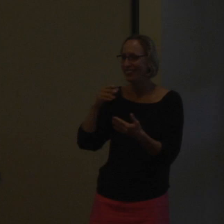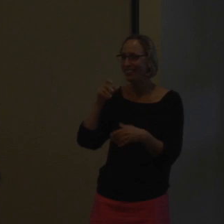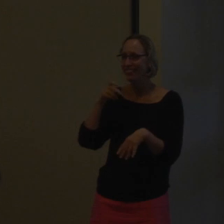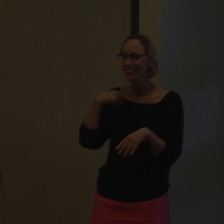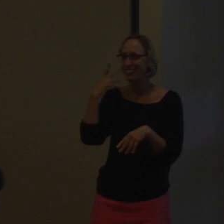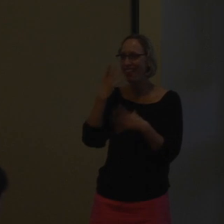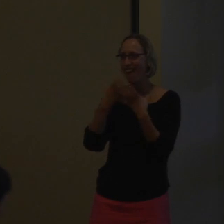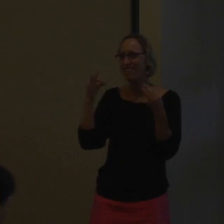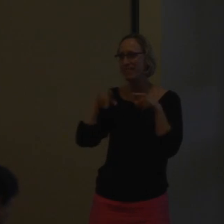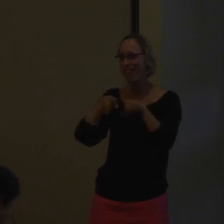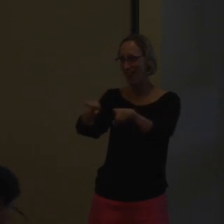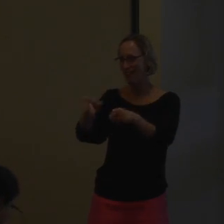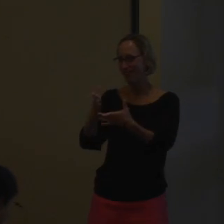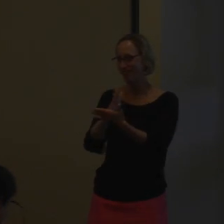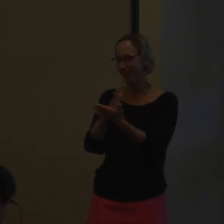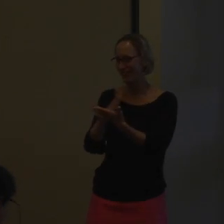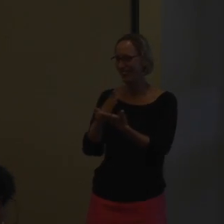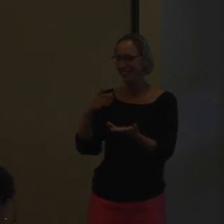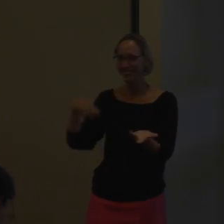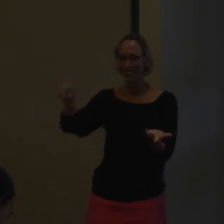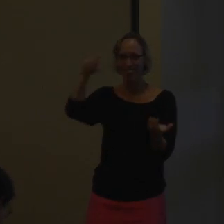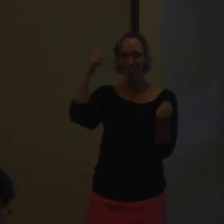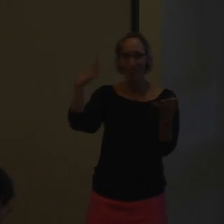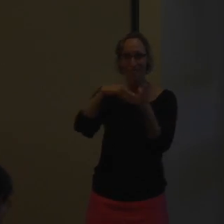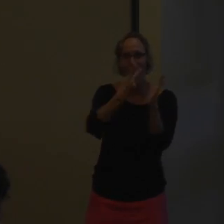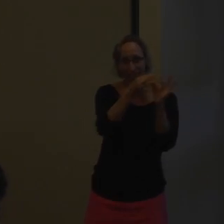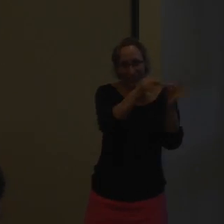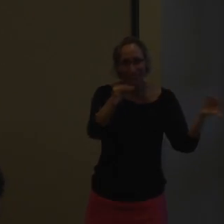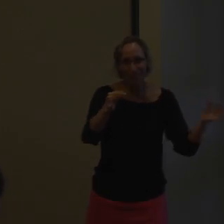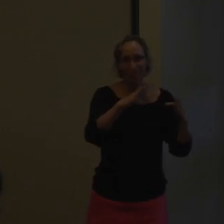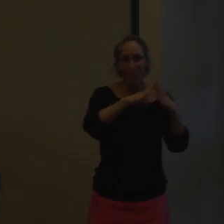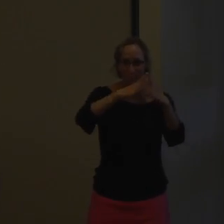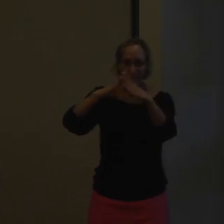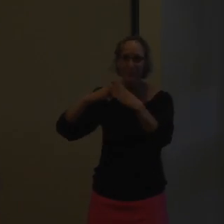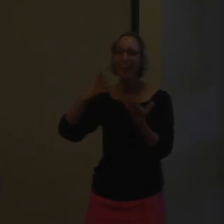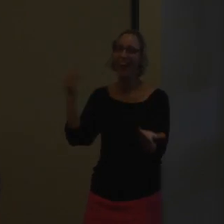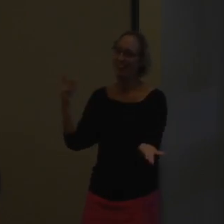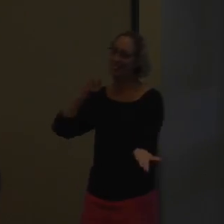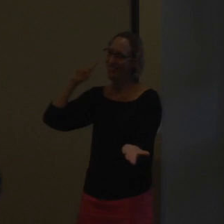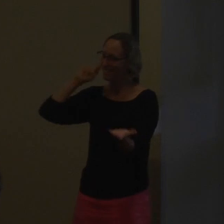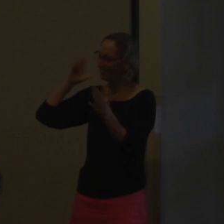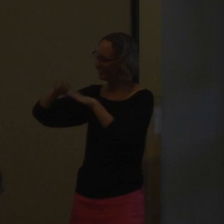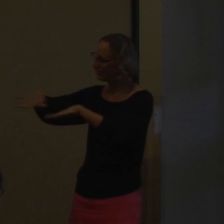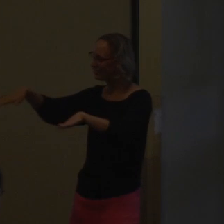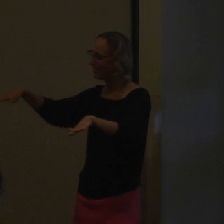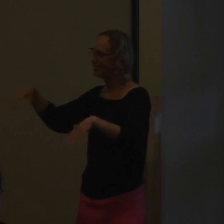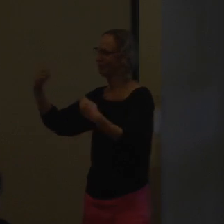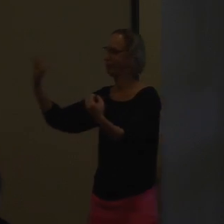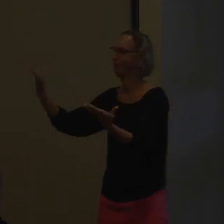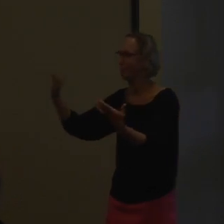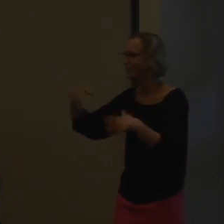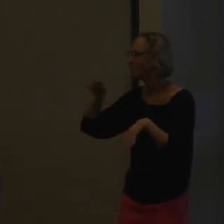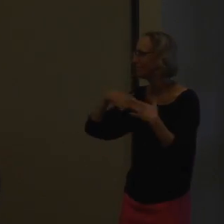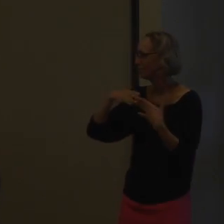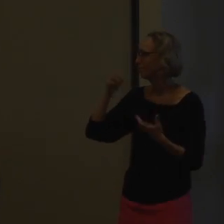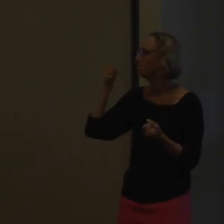mentioned earlier, I see a lot of similarities when it comes to bilingualism in the community out there and the deaf children.